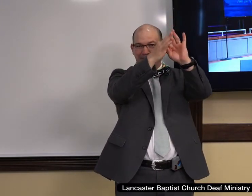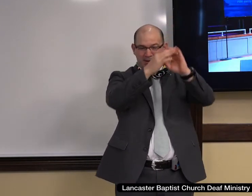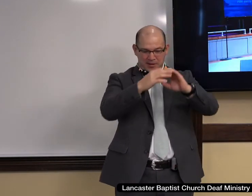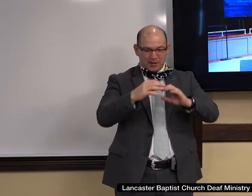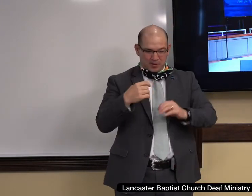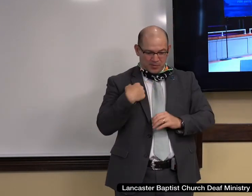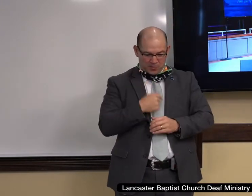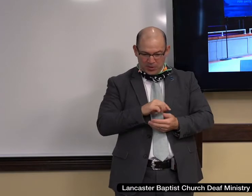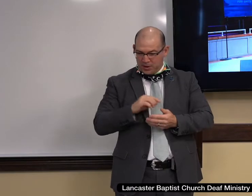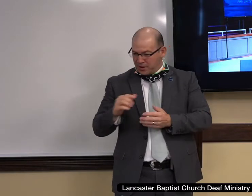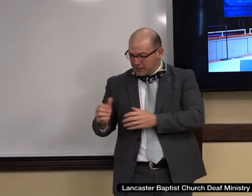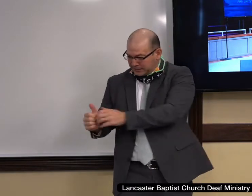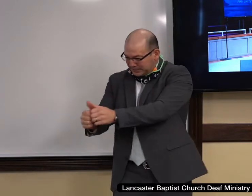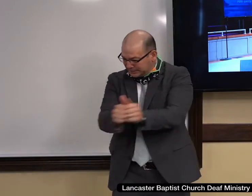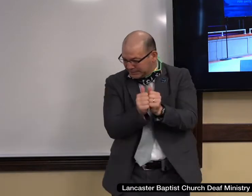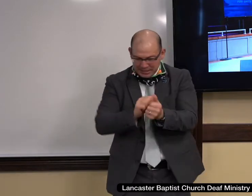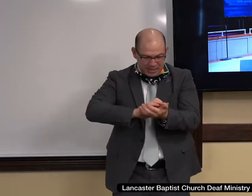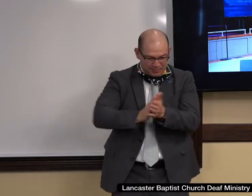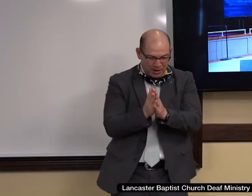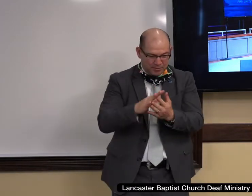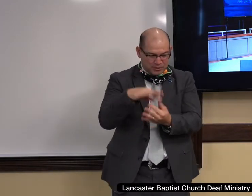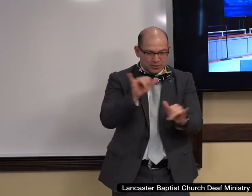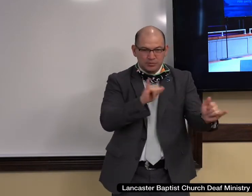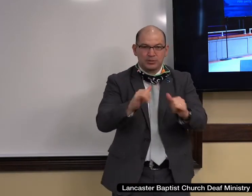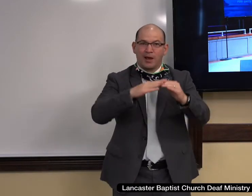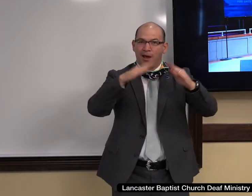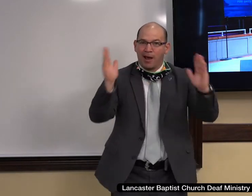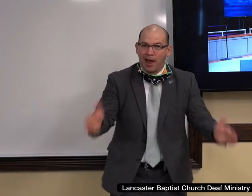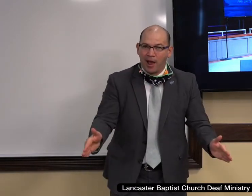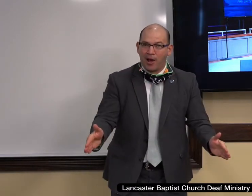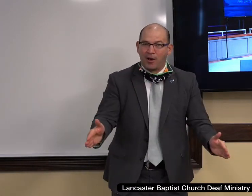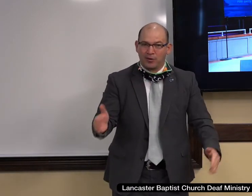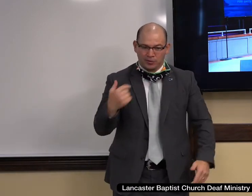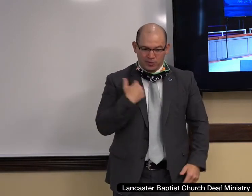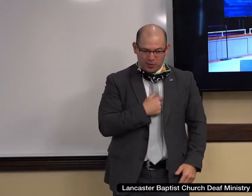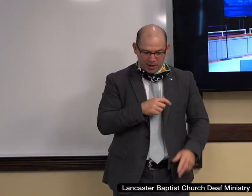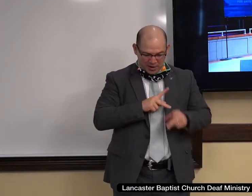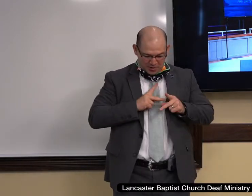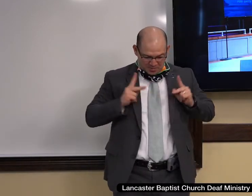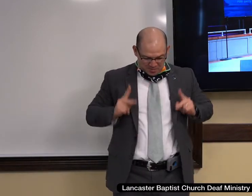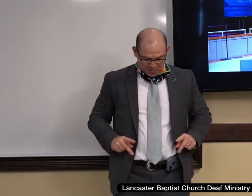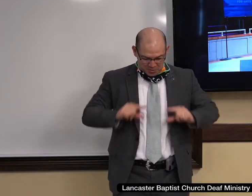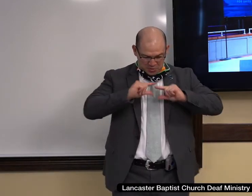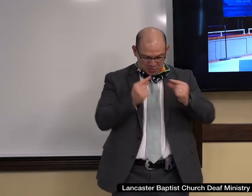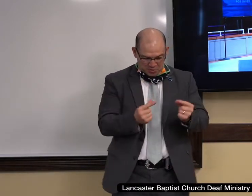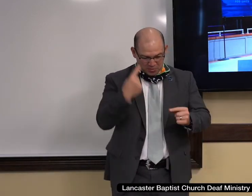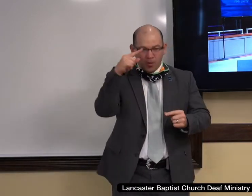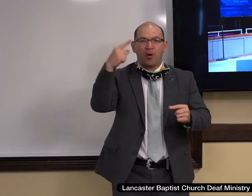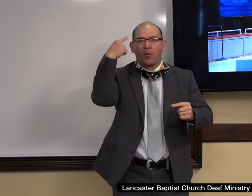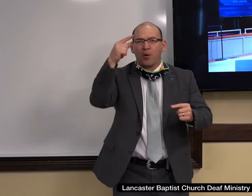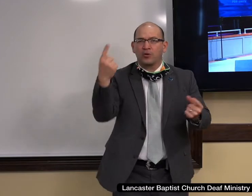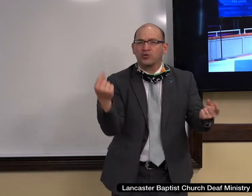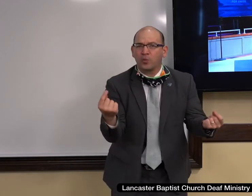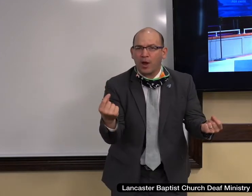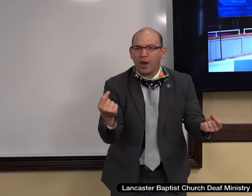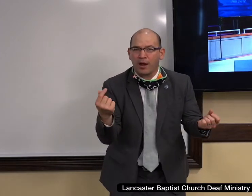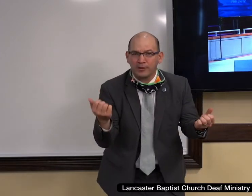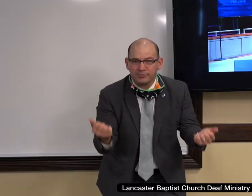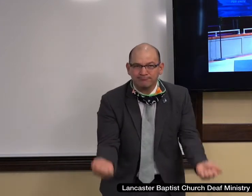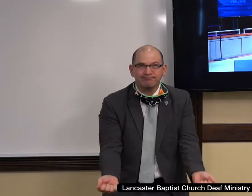house and holy priesthood to offer up spiritual sacrifices. That's why we're here today in our giving, in our singing, in our attention to the word of God.